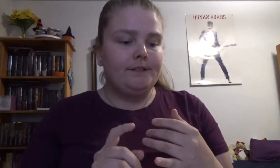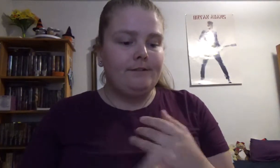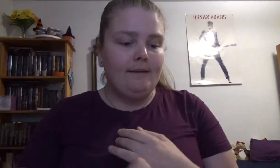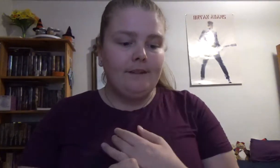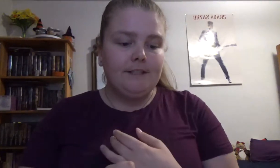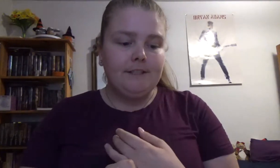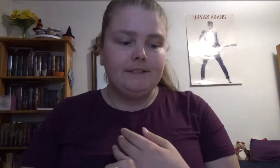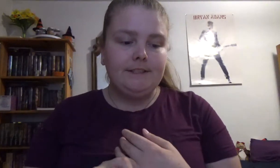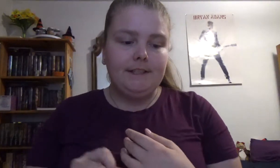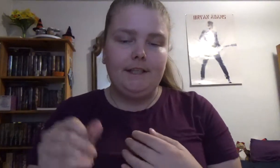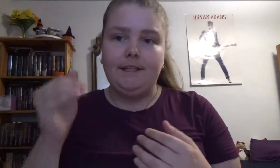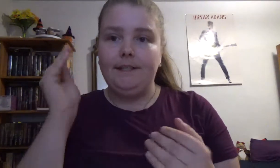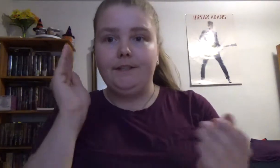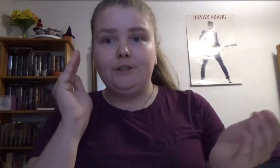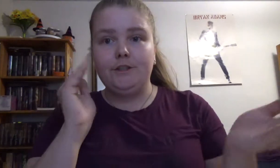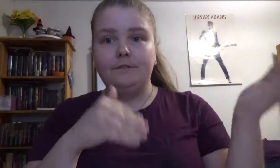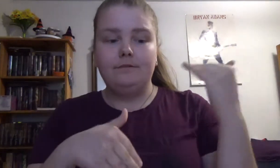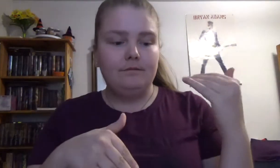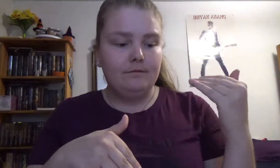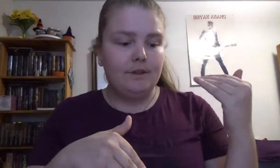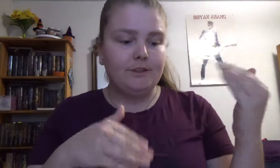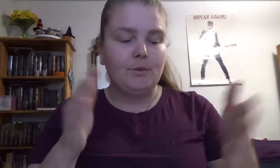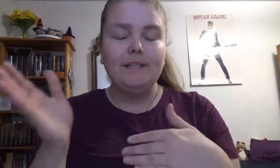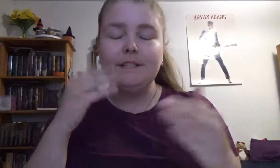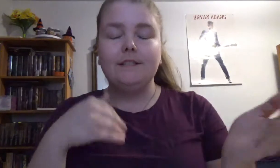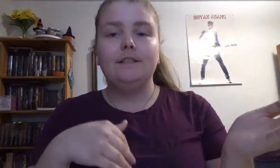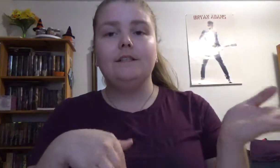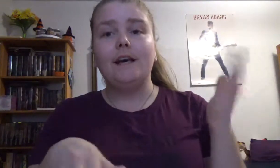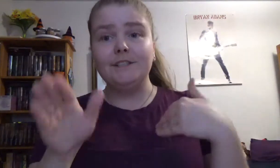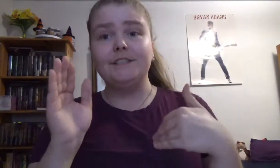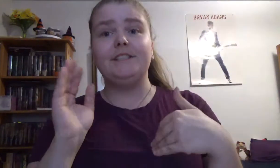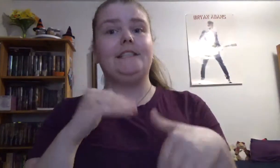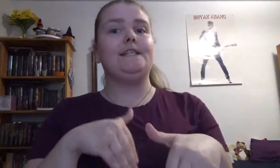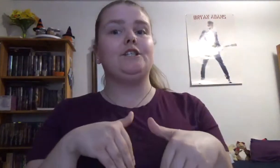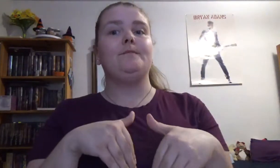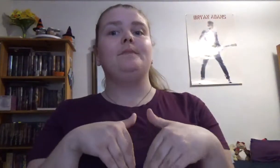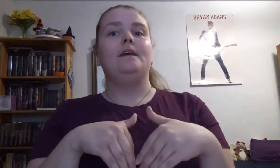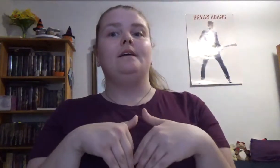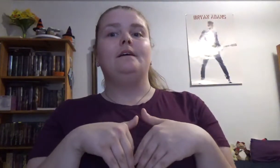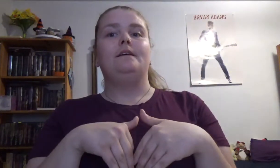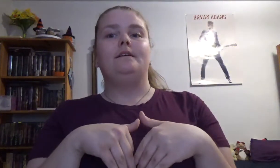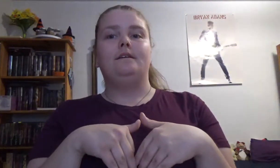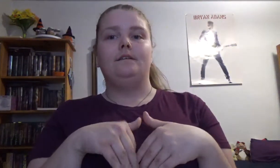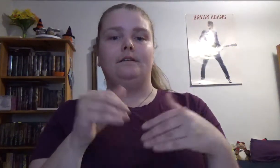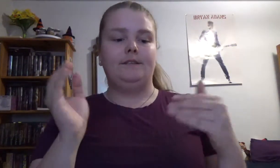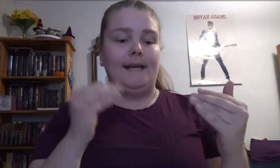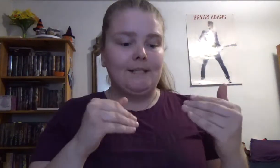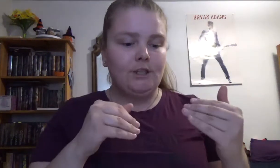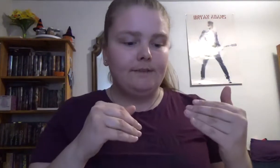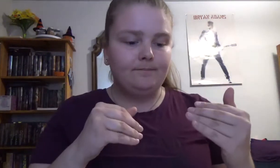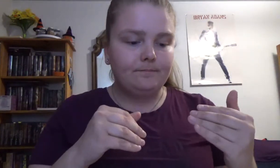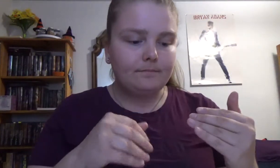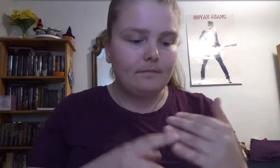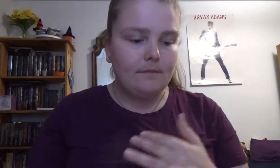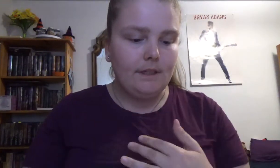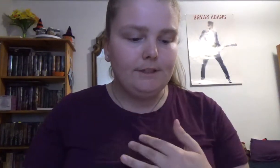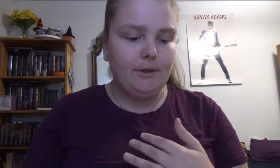five lessons in each there's 20 lessons in each section so